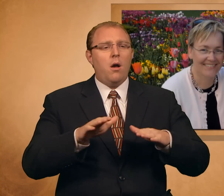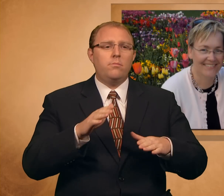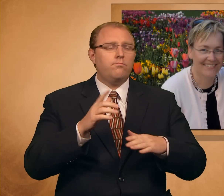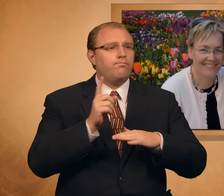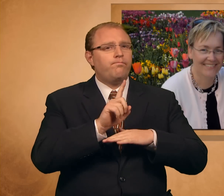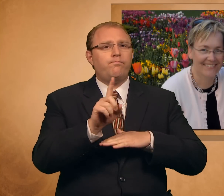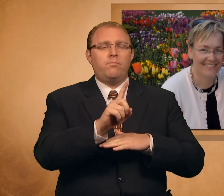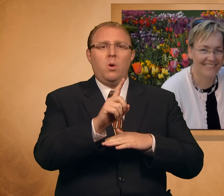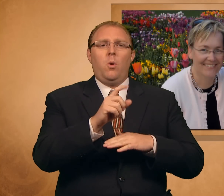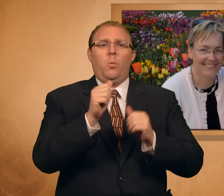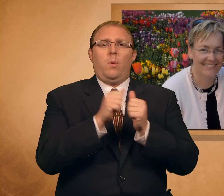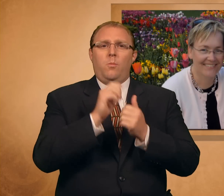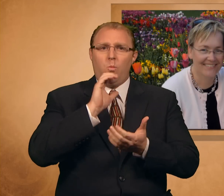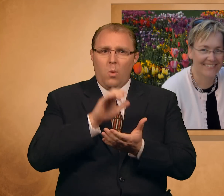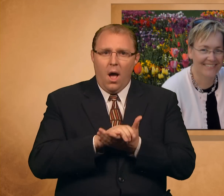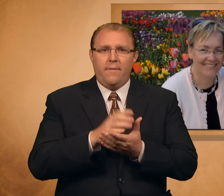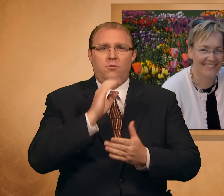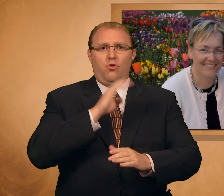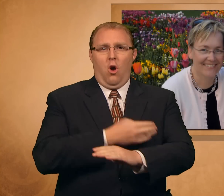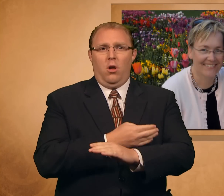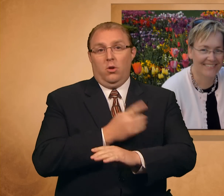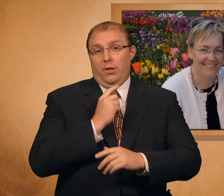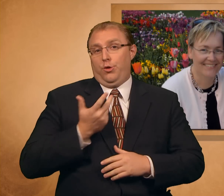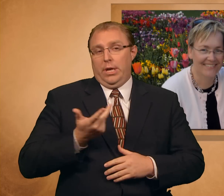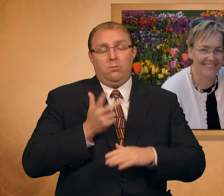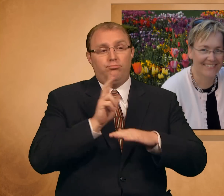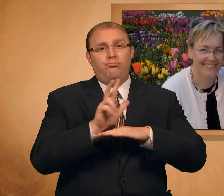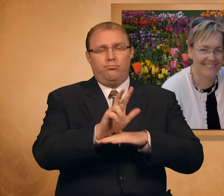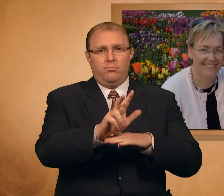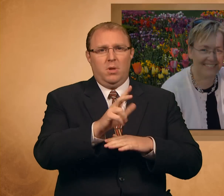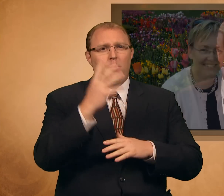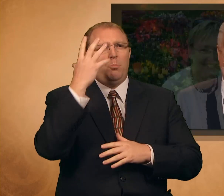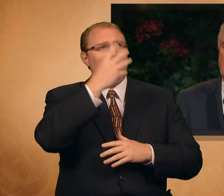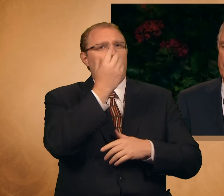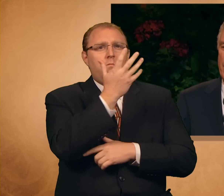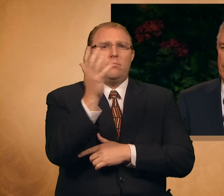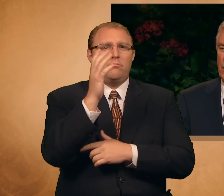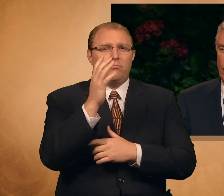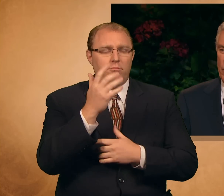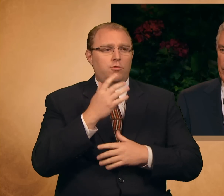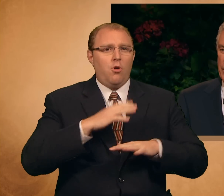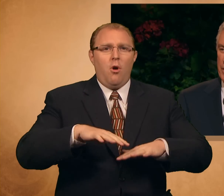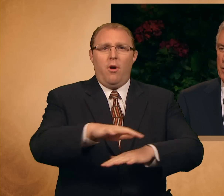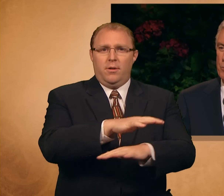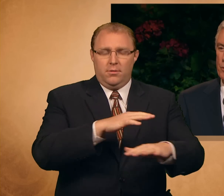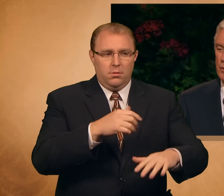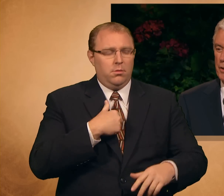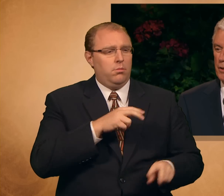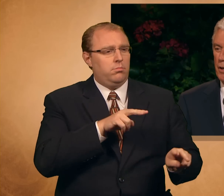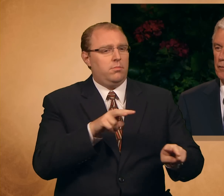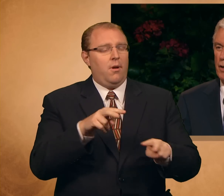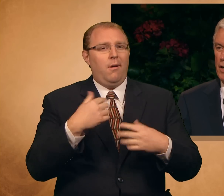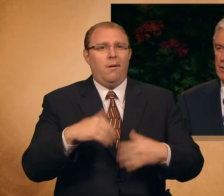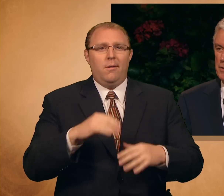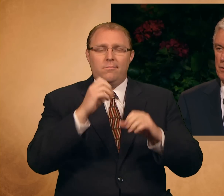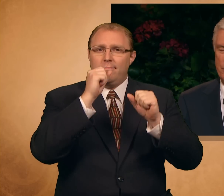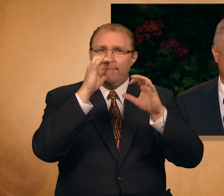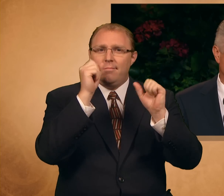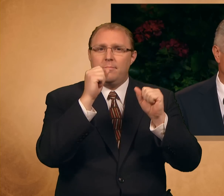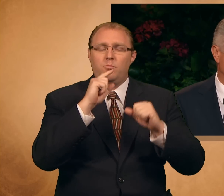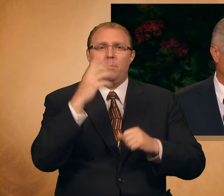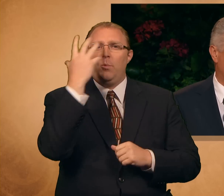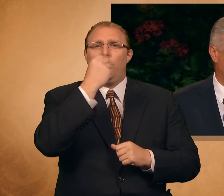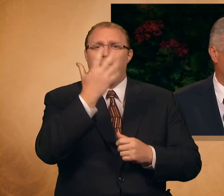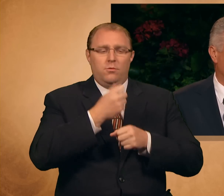beautiful garden with my wife and daughter. I marveled at the glory and beauty of God's